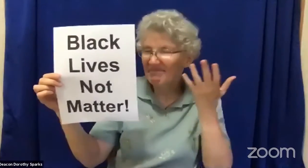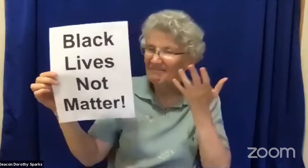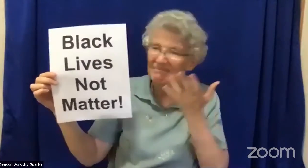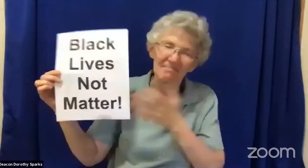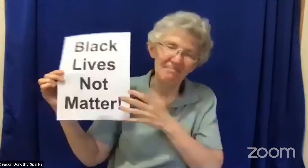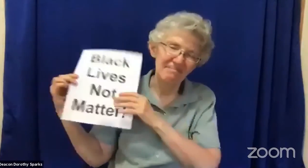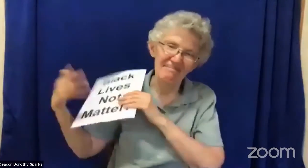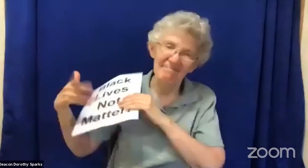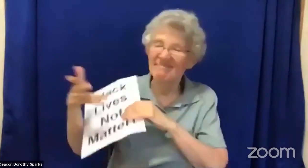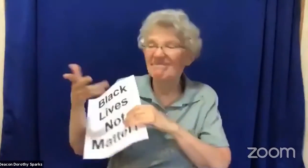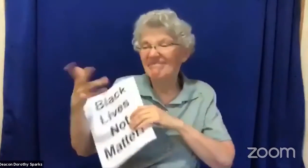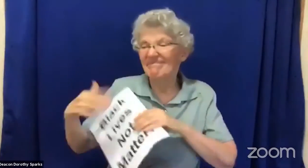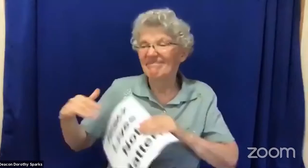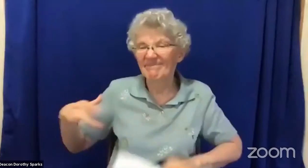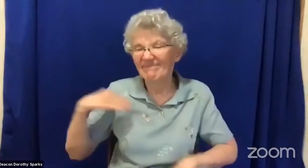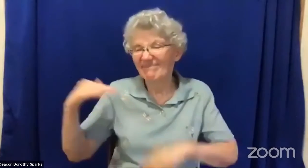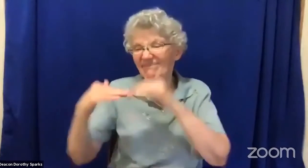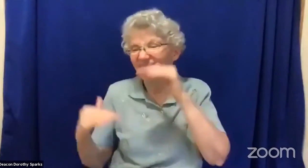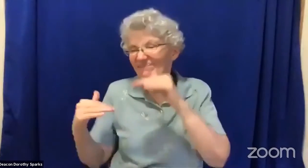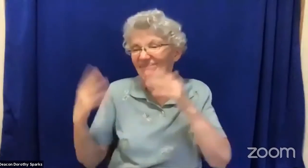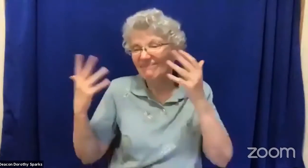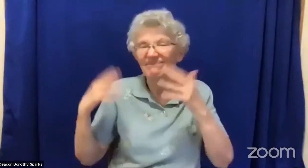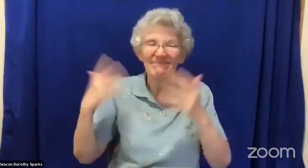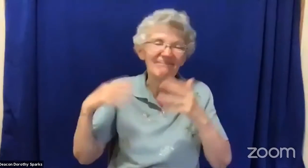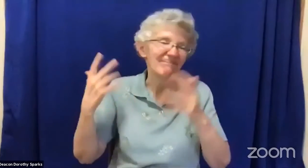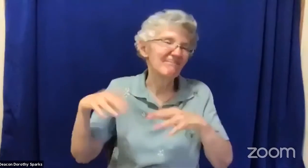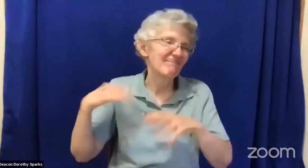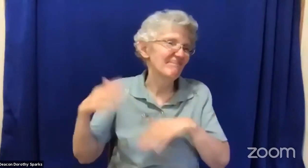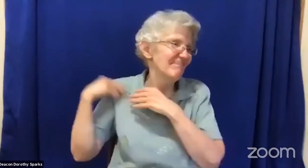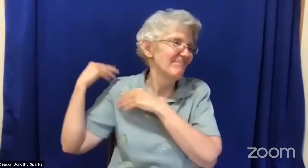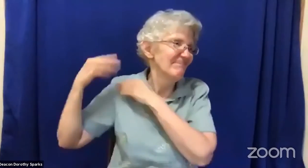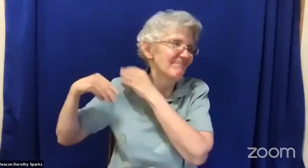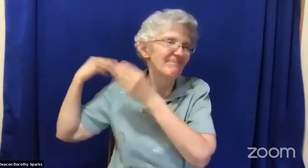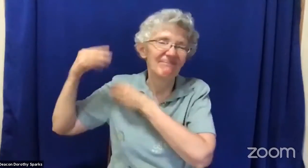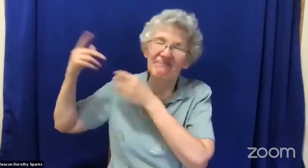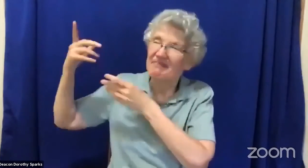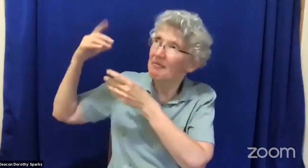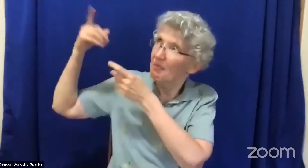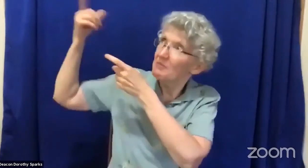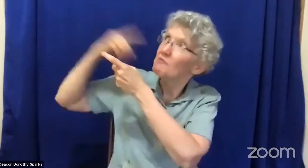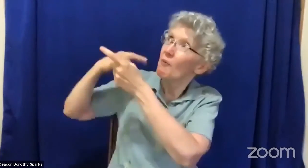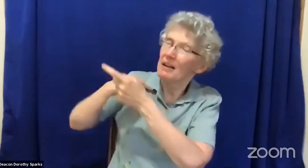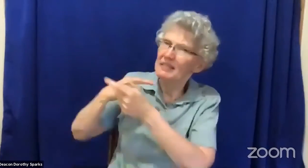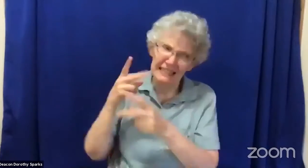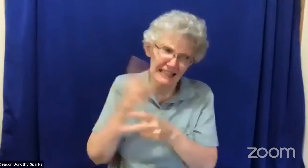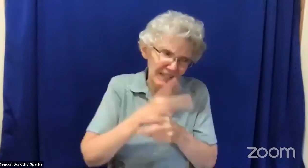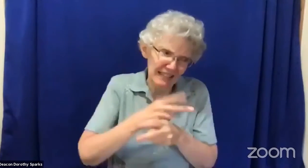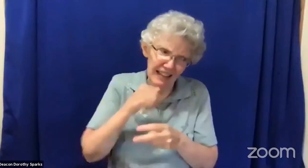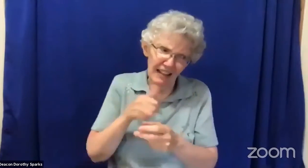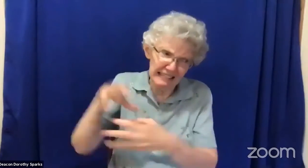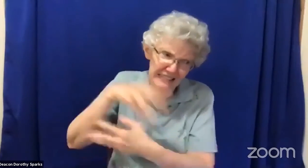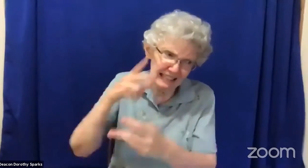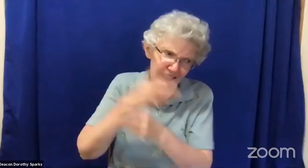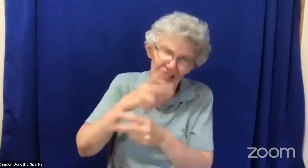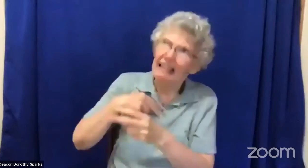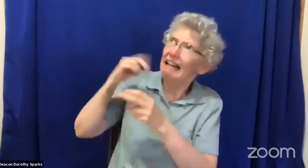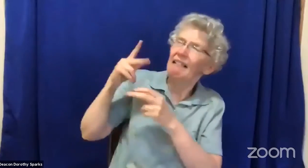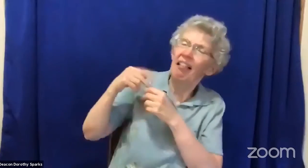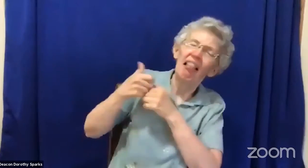Now, we might have thought in the past, well, black lives, maybe they didn't really matter. You know, people are